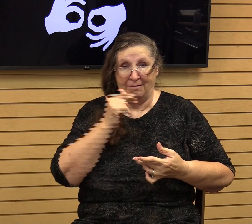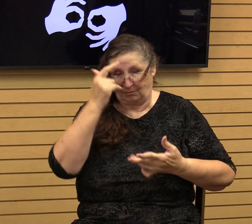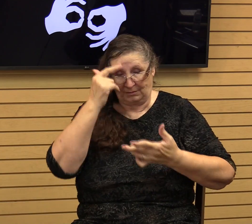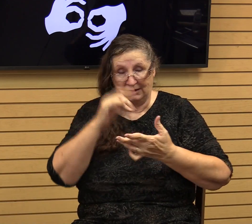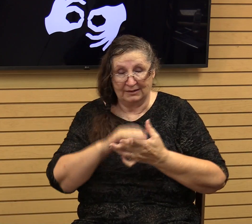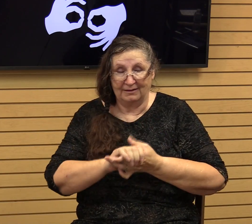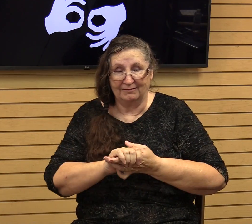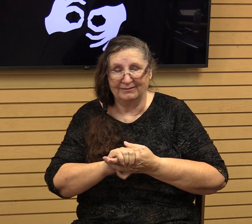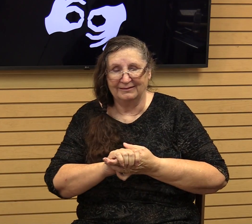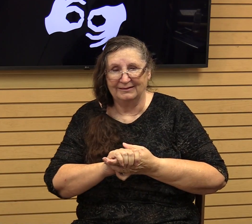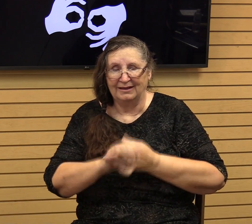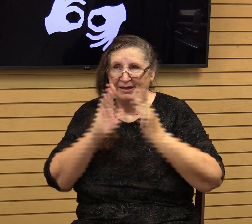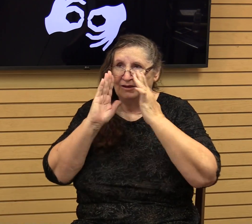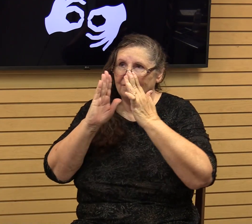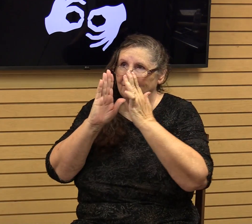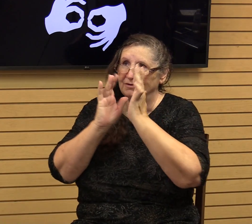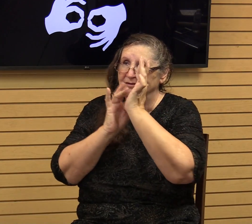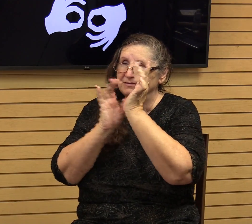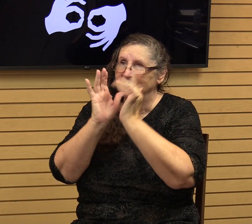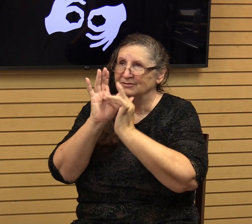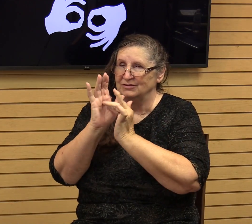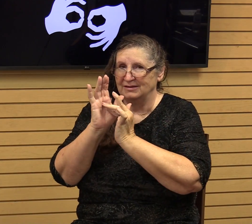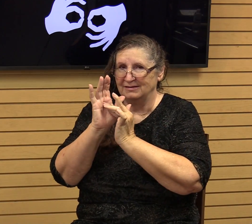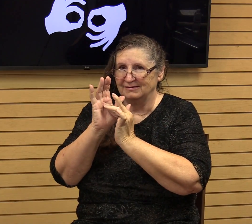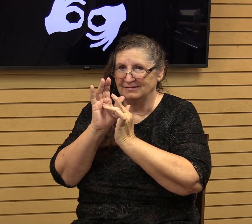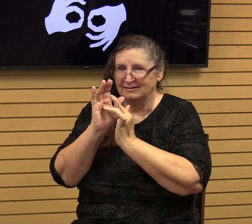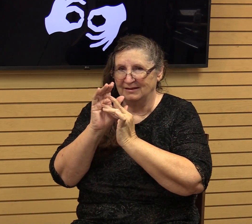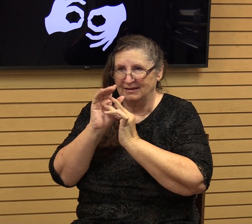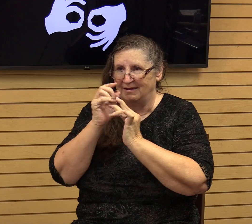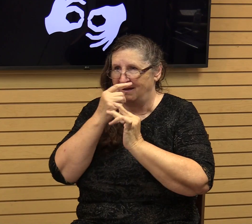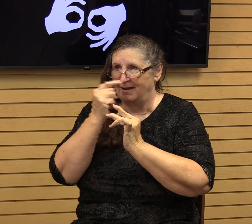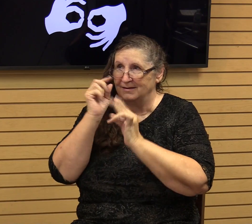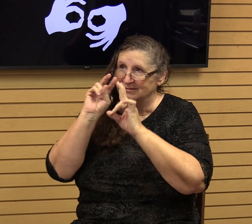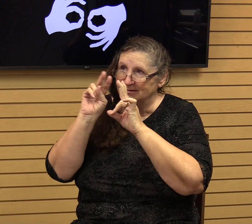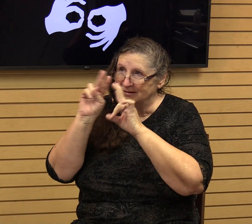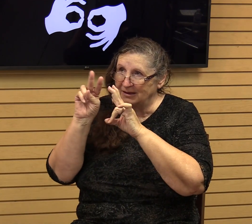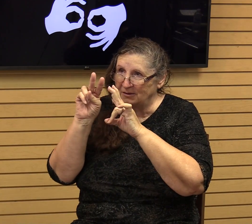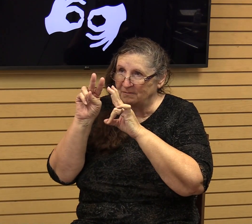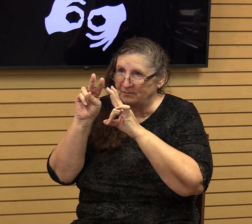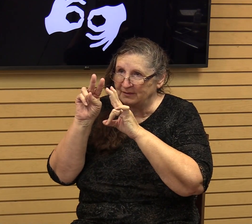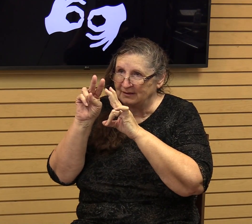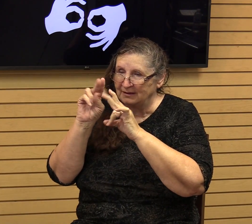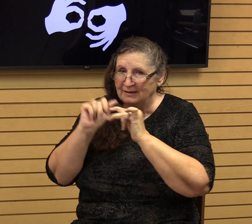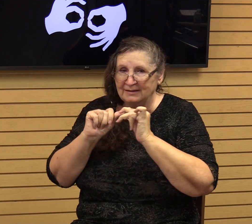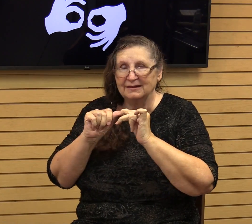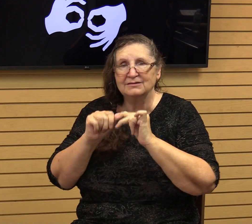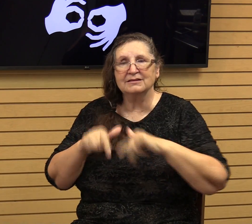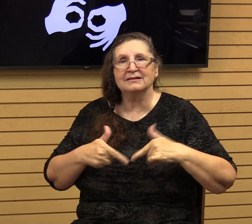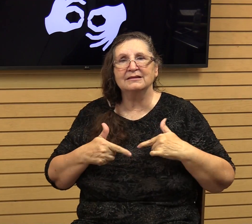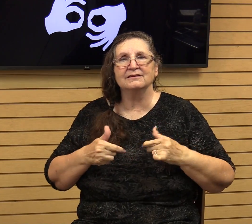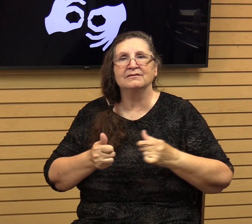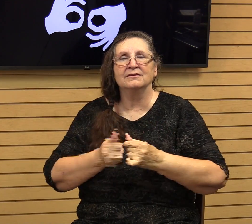Put your focus on Jesus. Let's keep our eyes on him, and let's continue to live by faith. Amen?